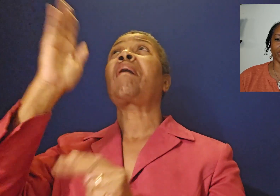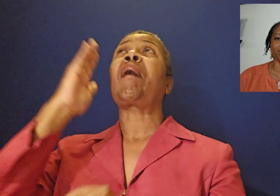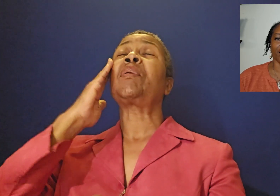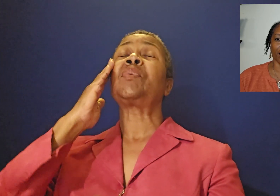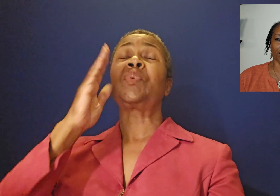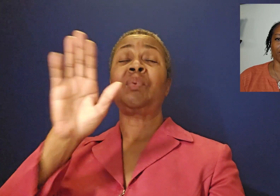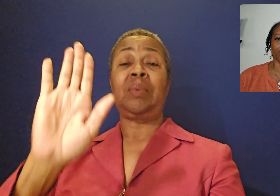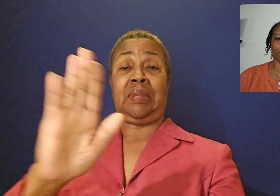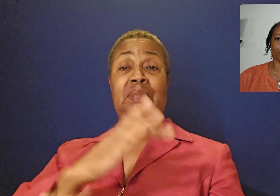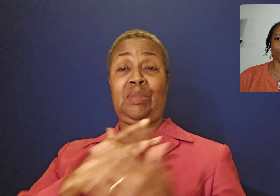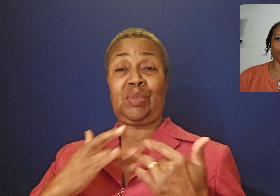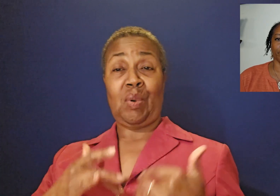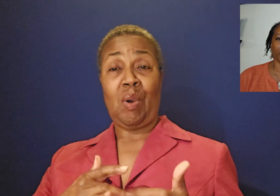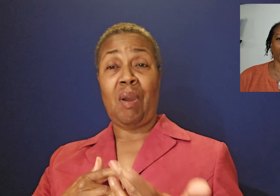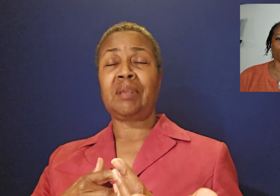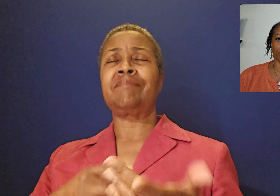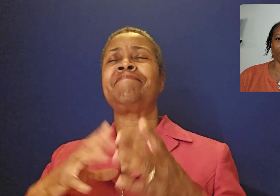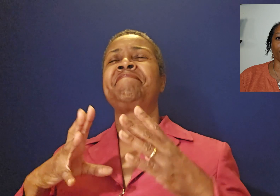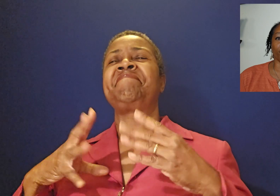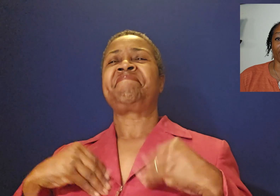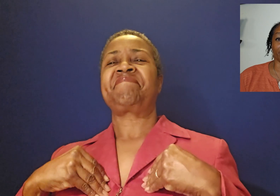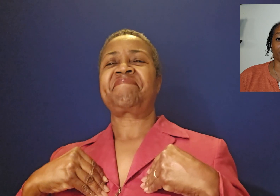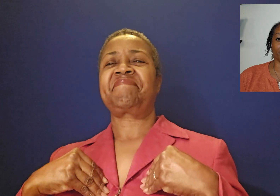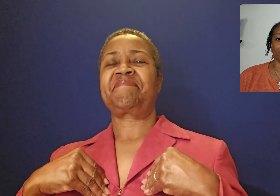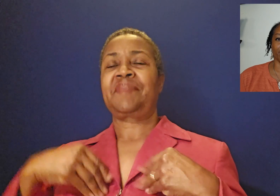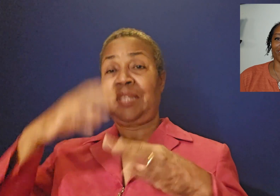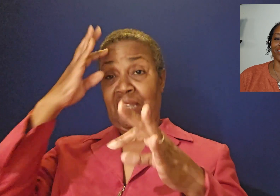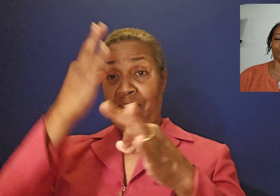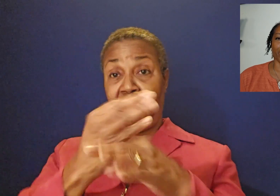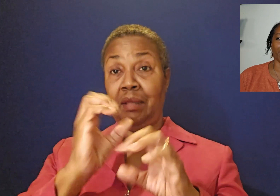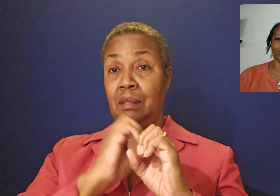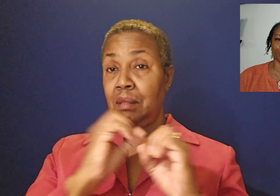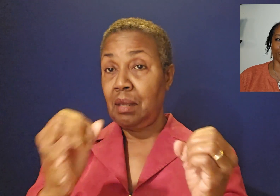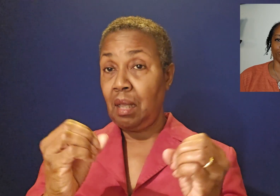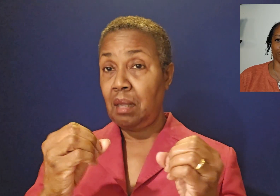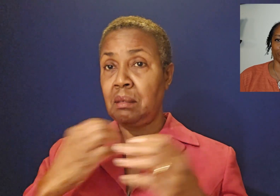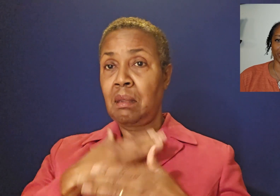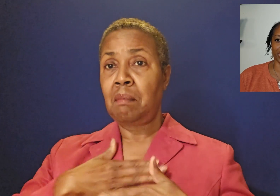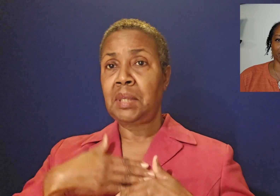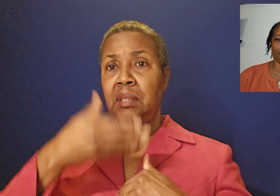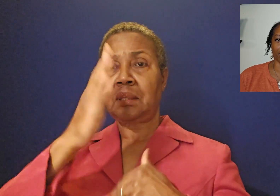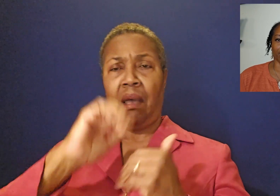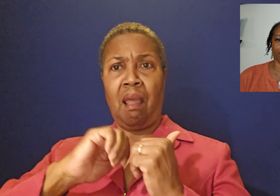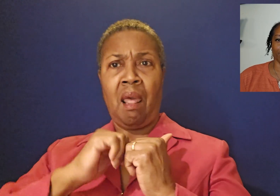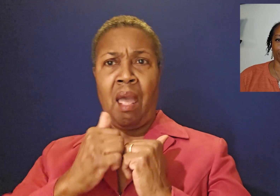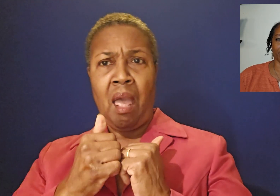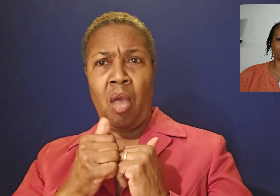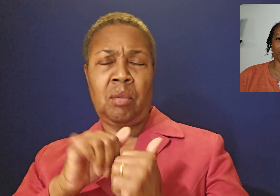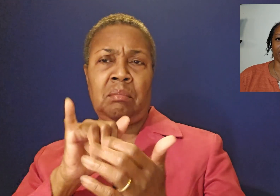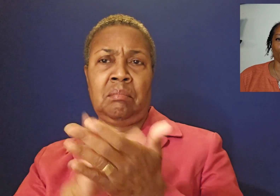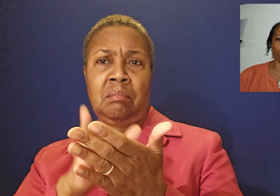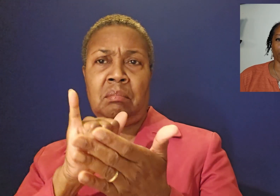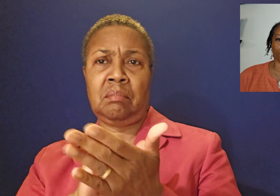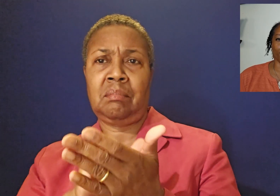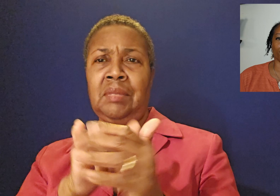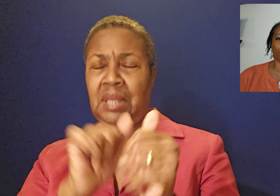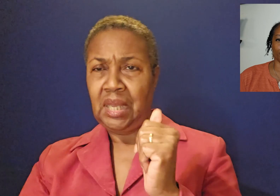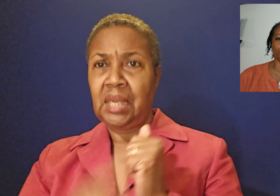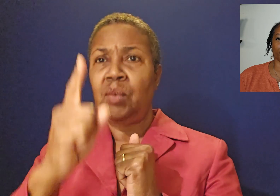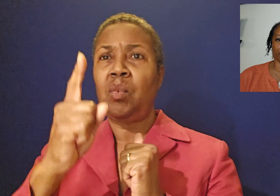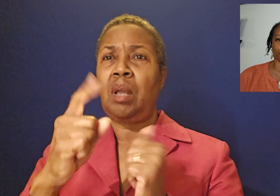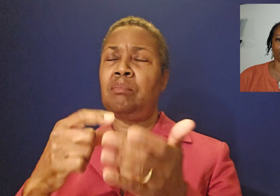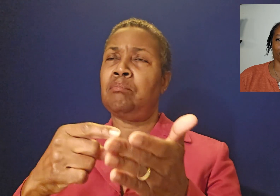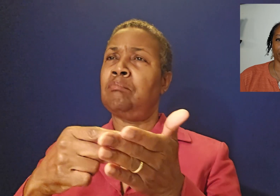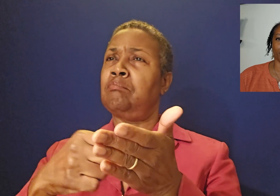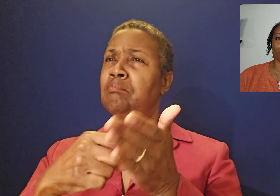one who pleased God. And without faith, it is impossible to please God. Because anyone who